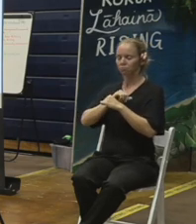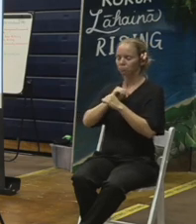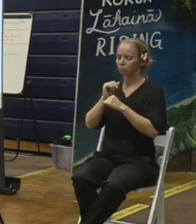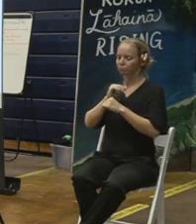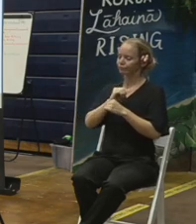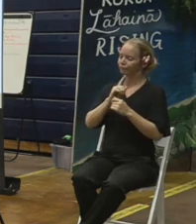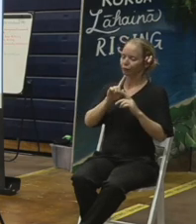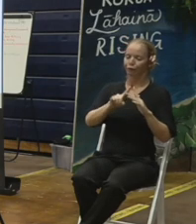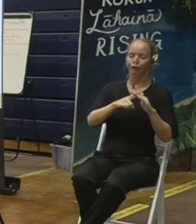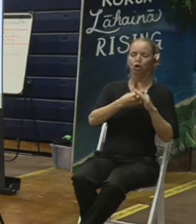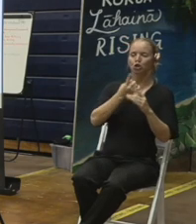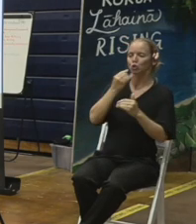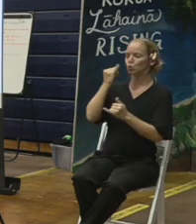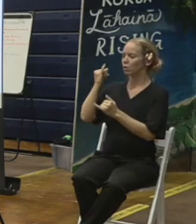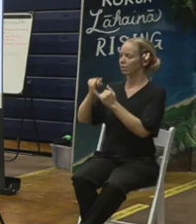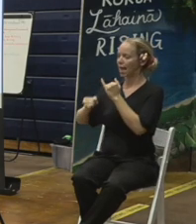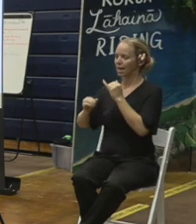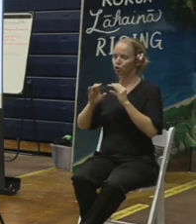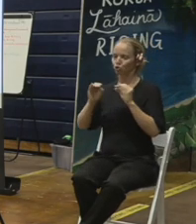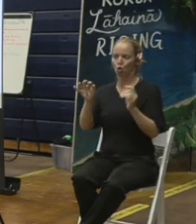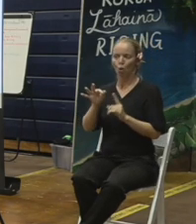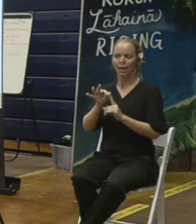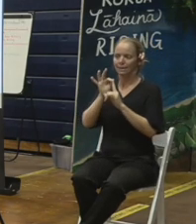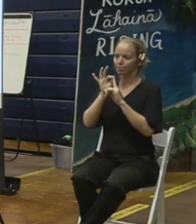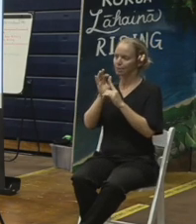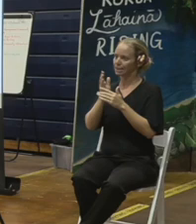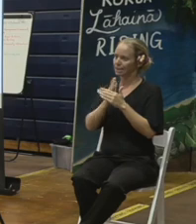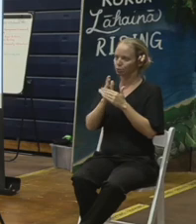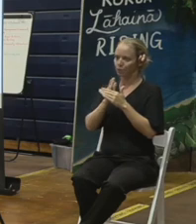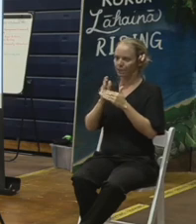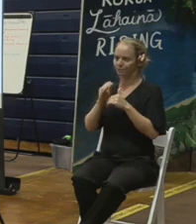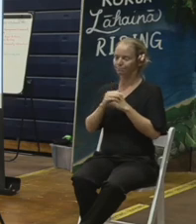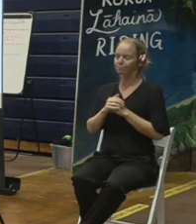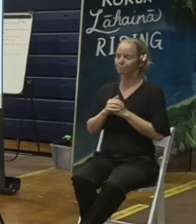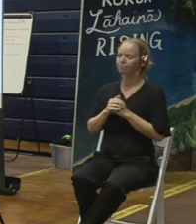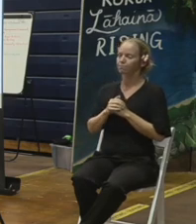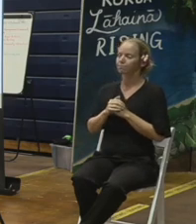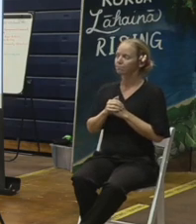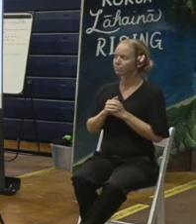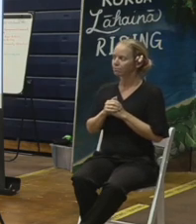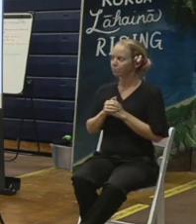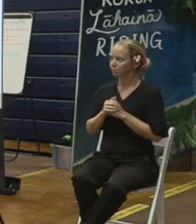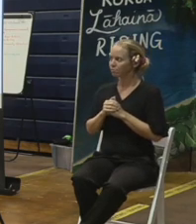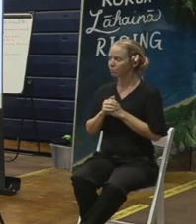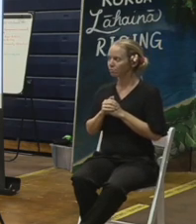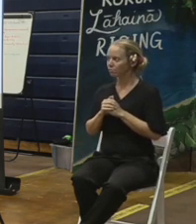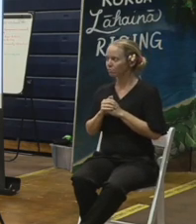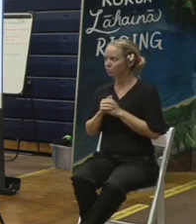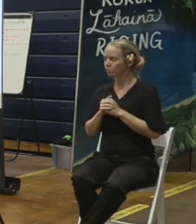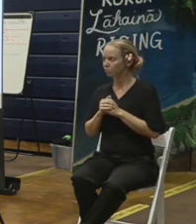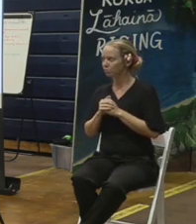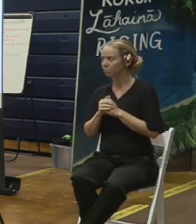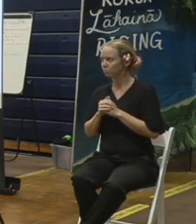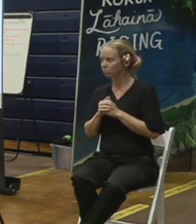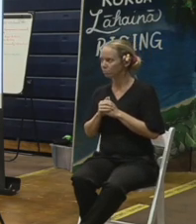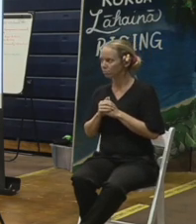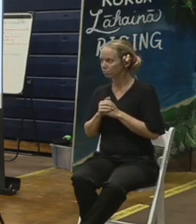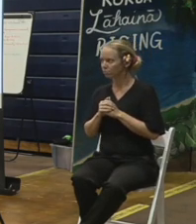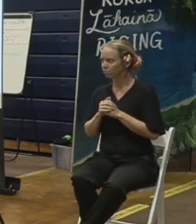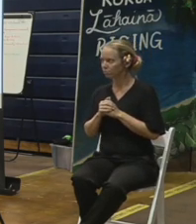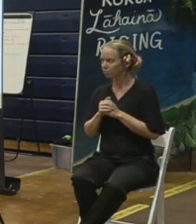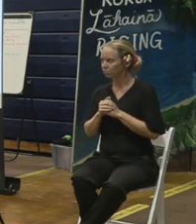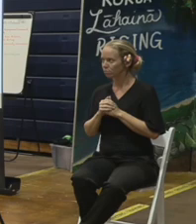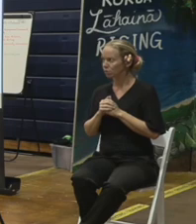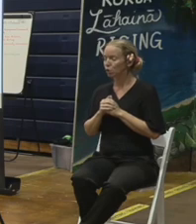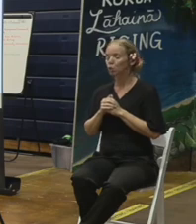property with no exceptions in between. The continued process as we mobilize those crews,